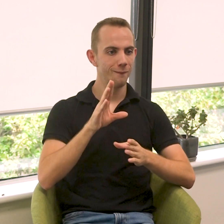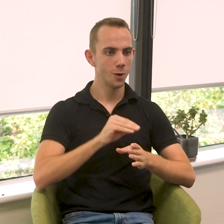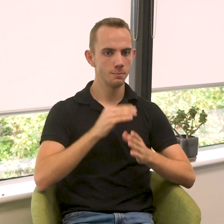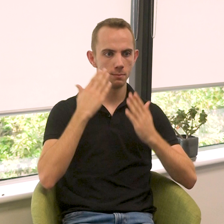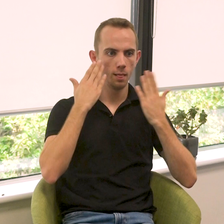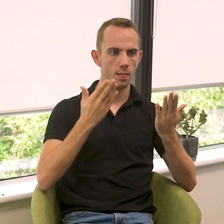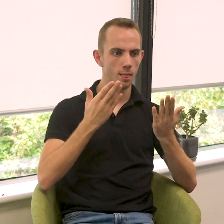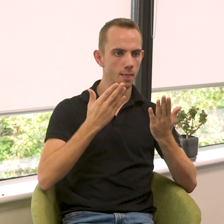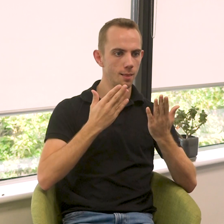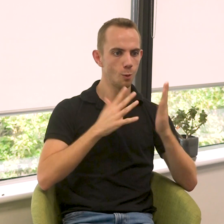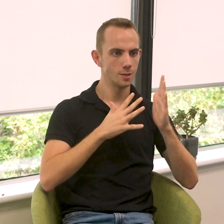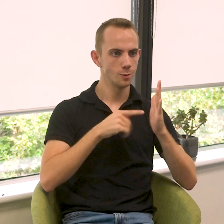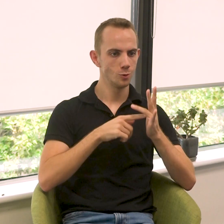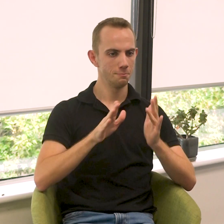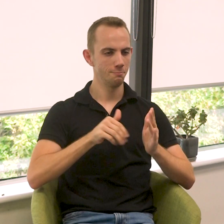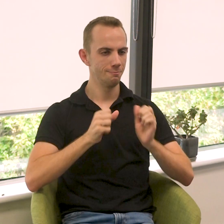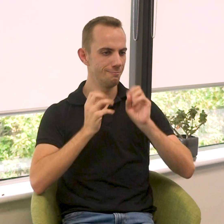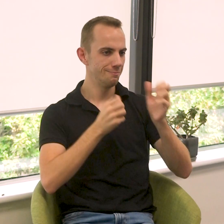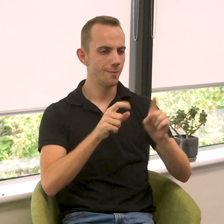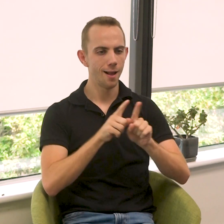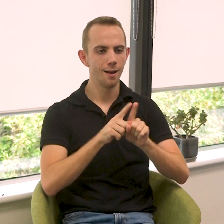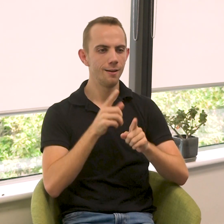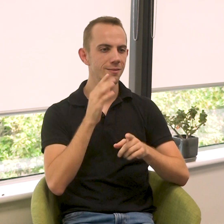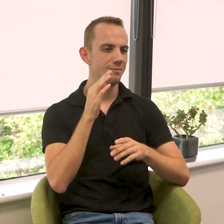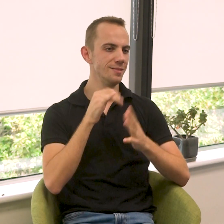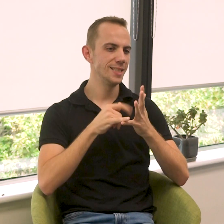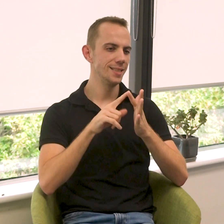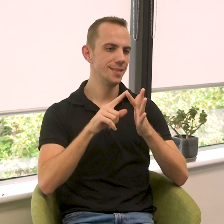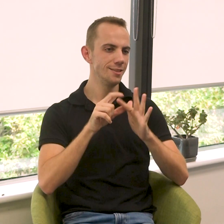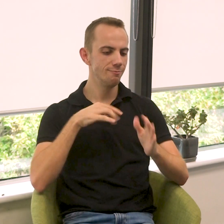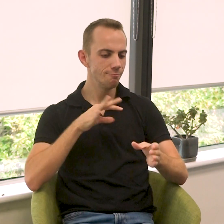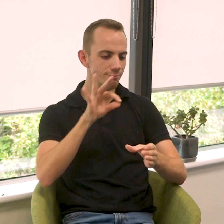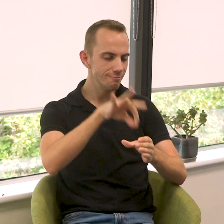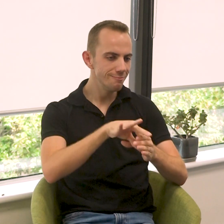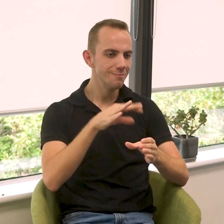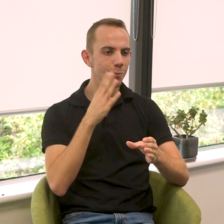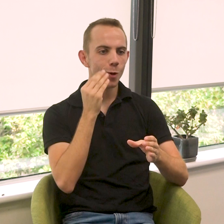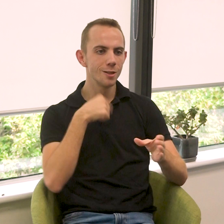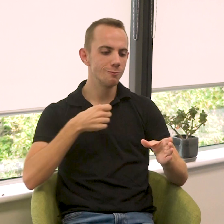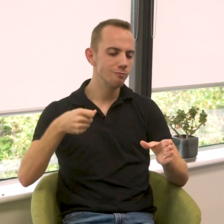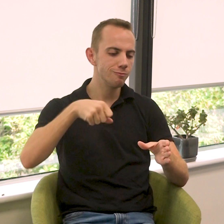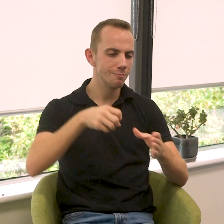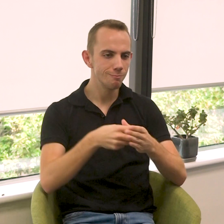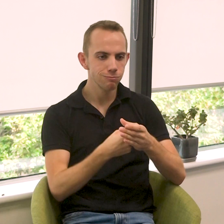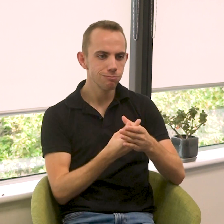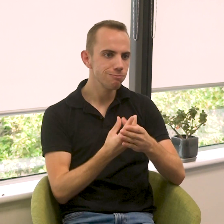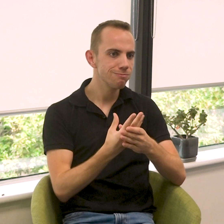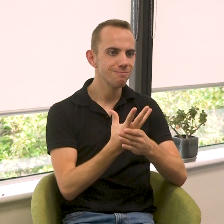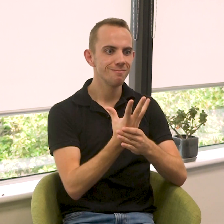starting off with having no idea of Auslan, to becoming quite proficient. It's almost like planting a seed and watering it, and watching it grow into